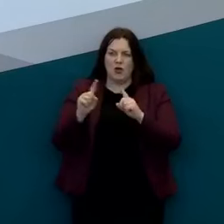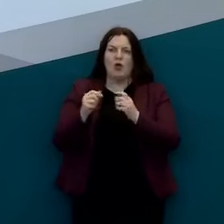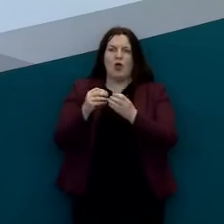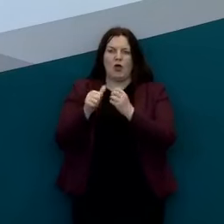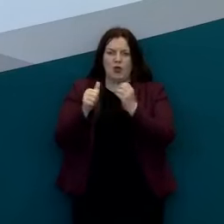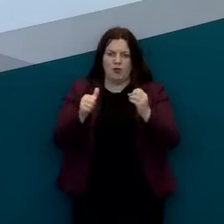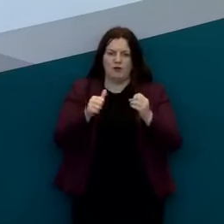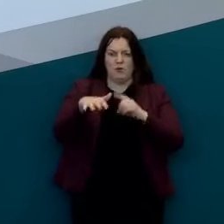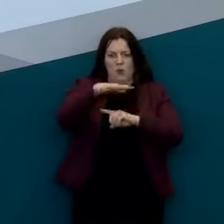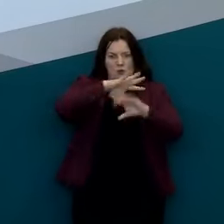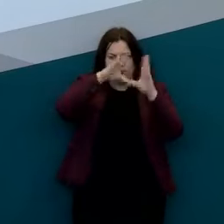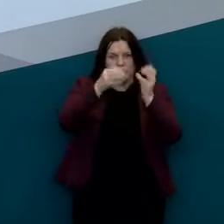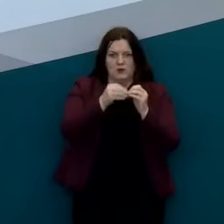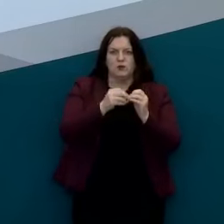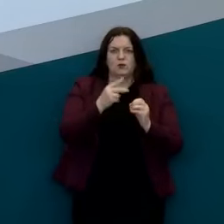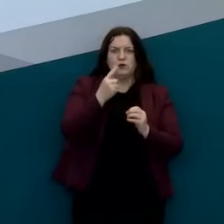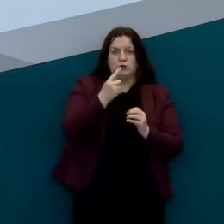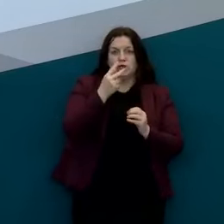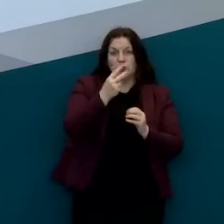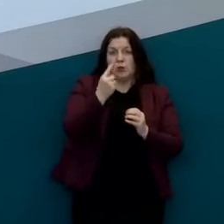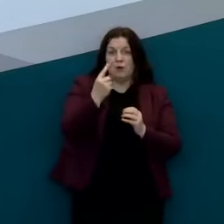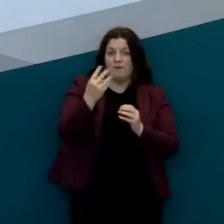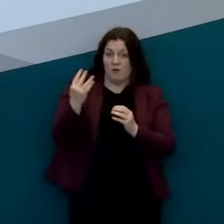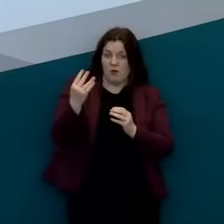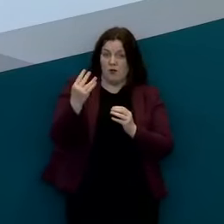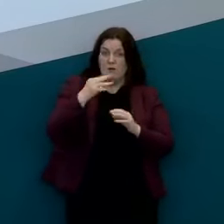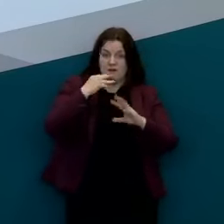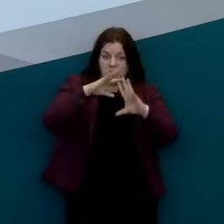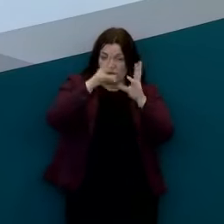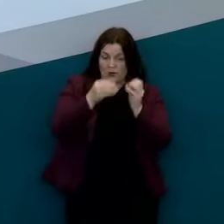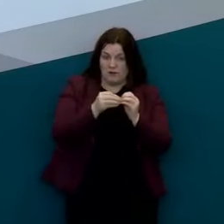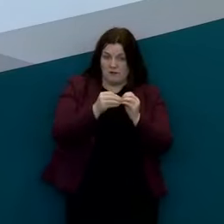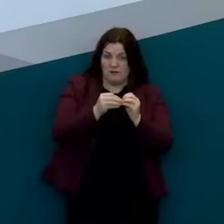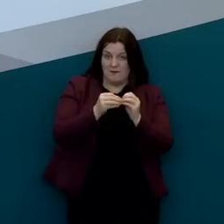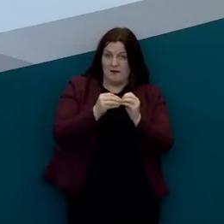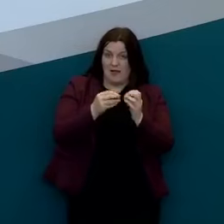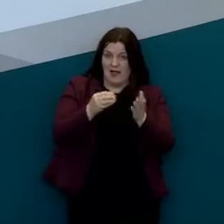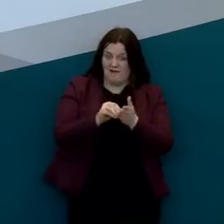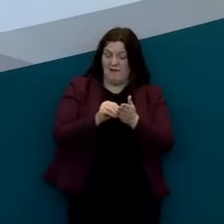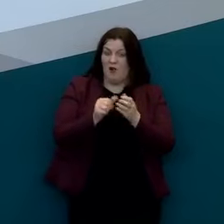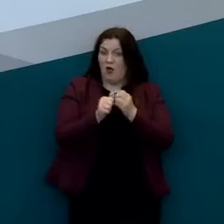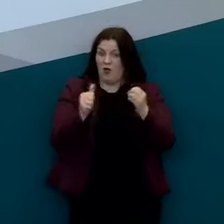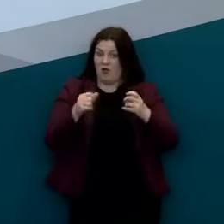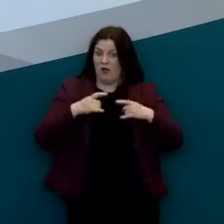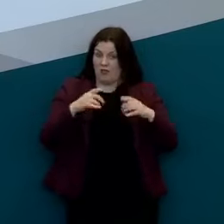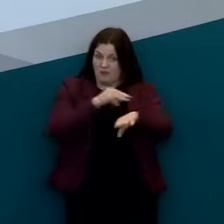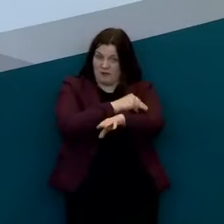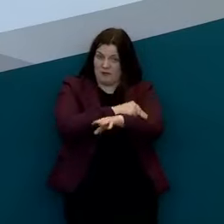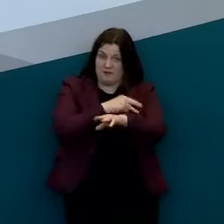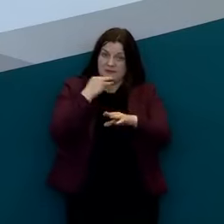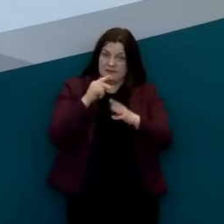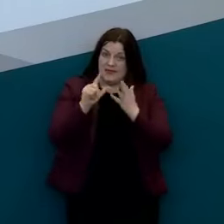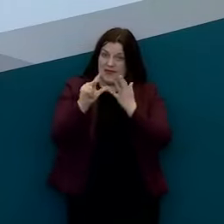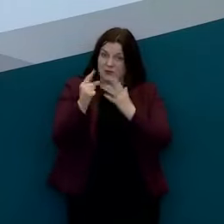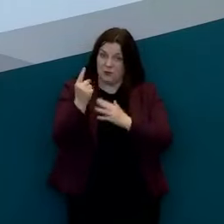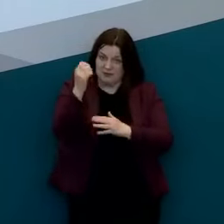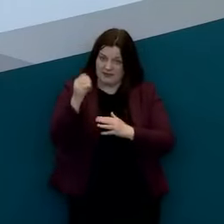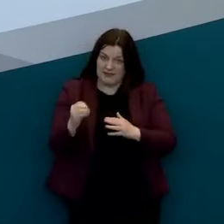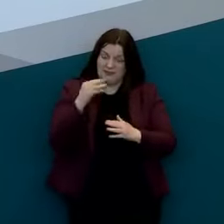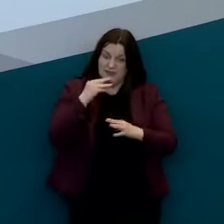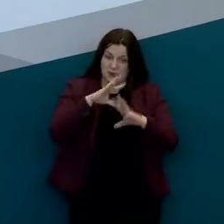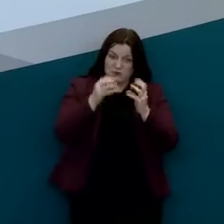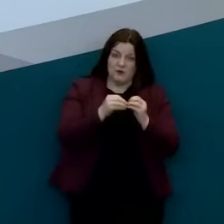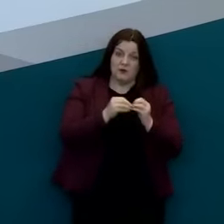214 which is 81 percent the male female breakdown is 161 males 102